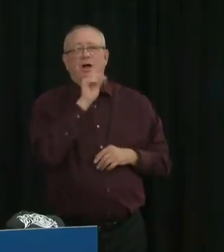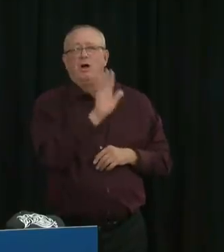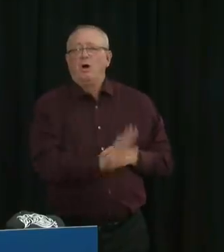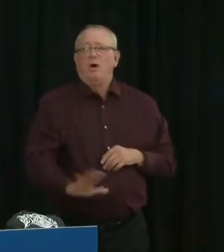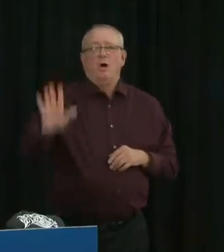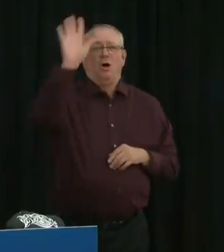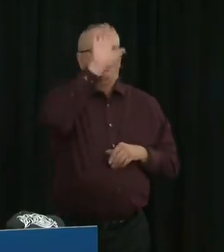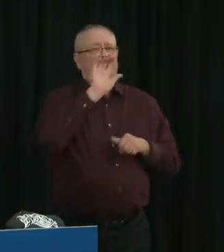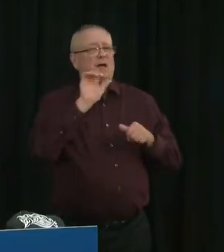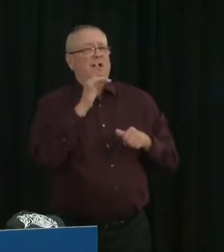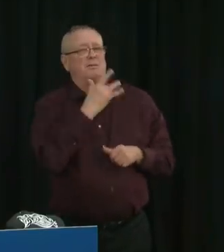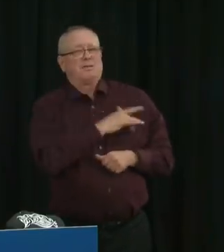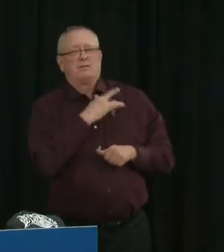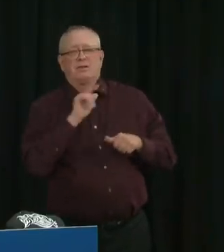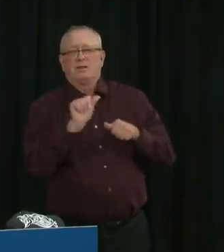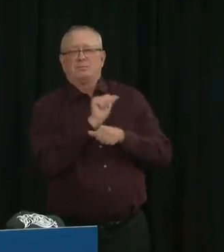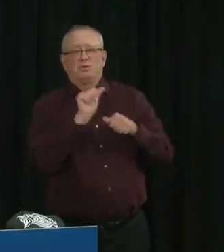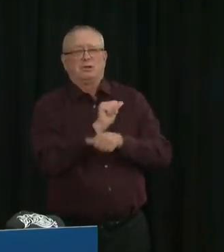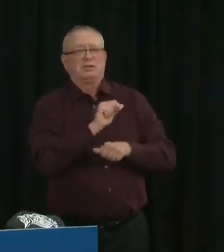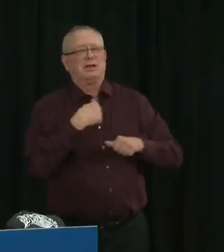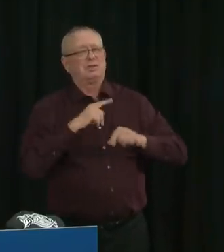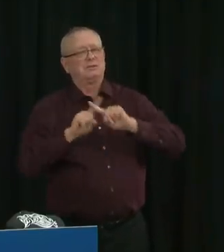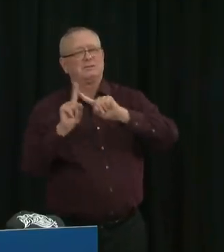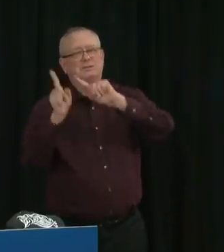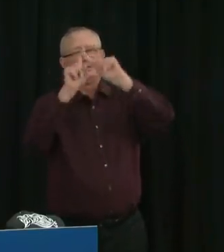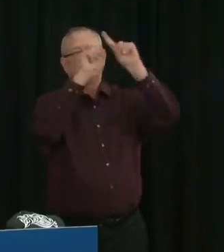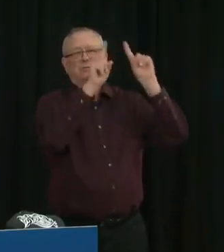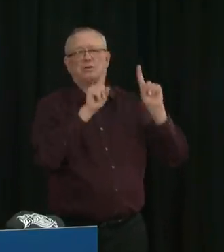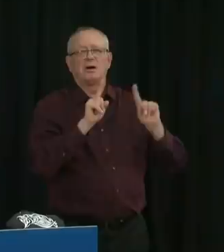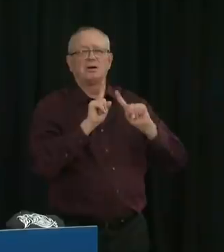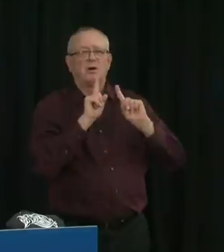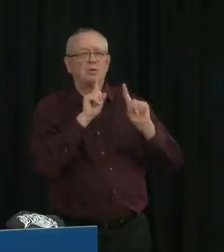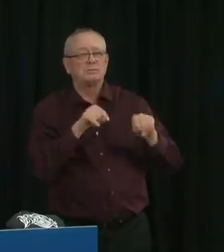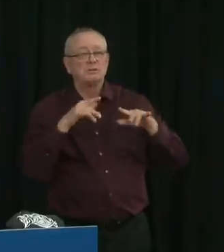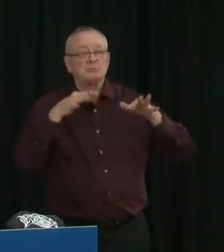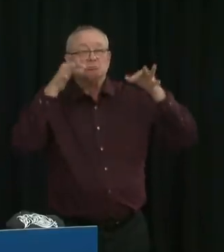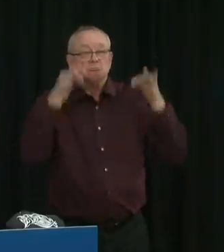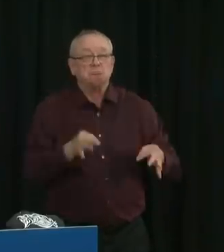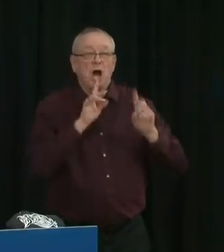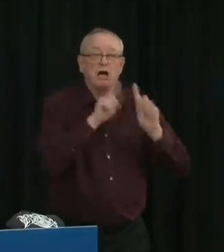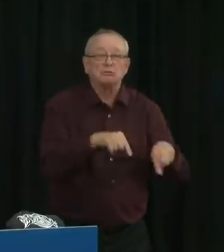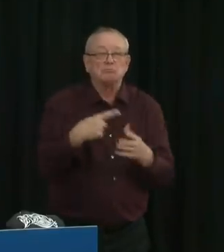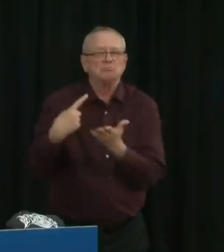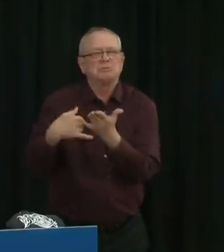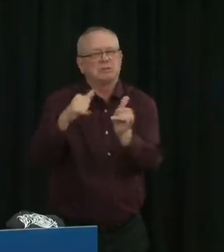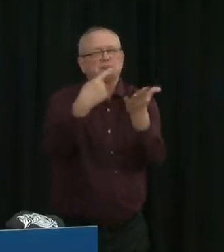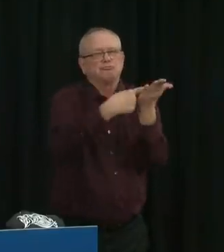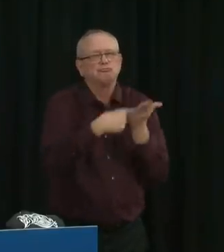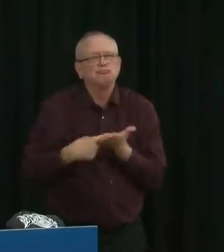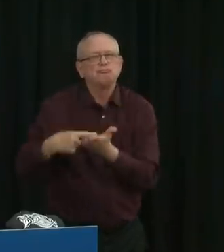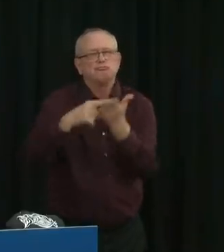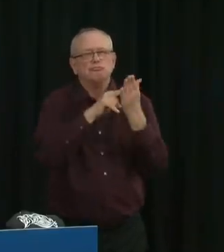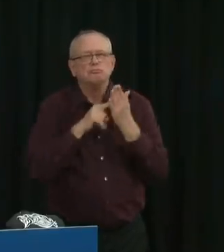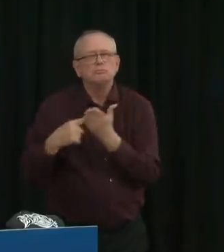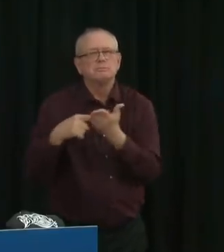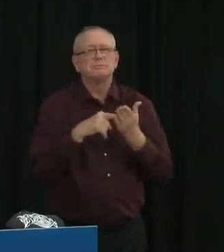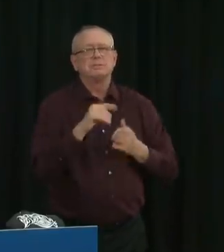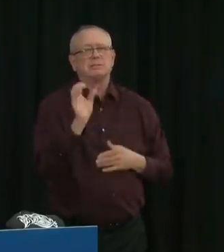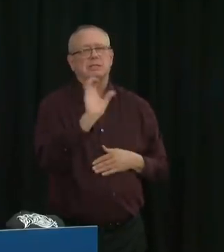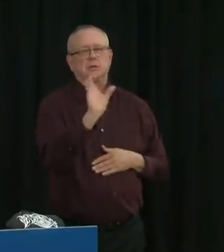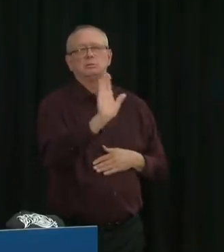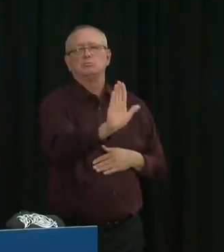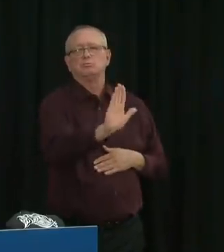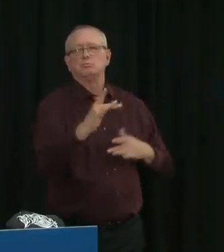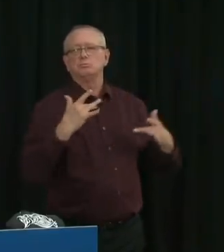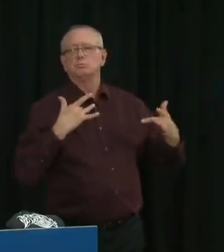have been no decisions made yet about what that might look like. Of course, as you say, we have seen a concerning rise in Calgary lately and we are looking at